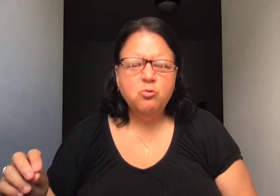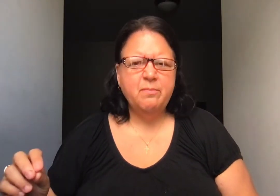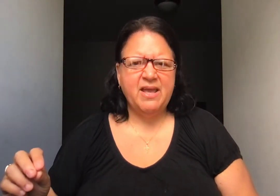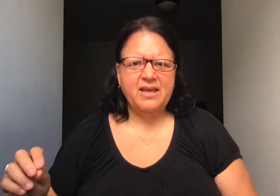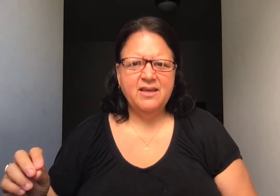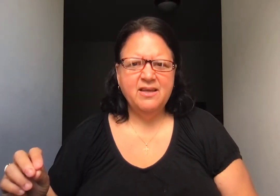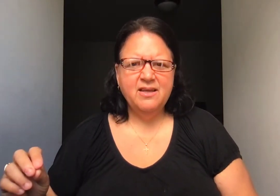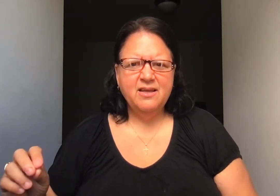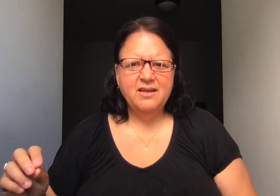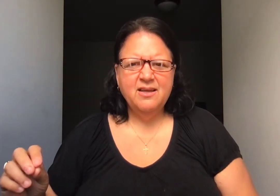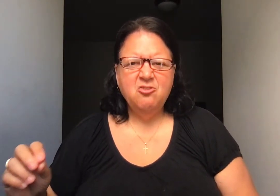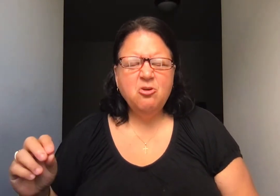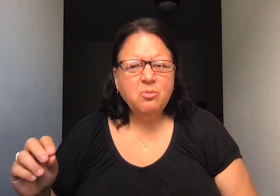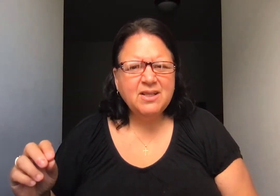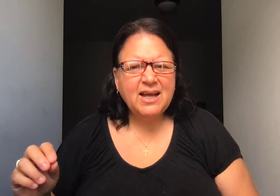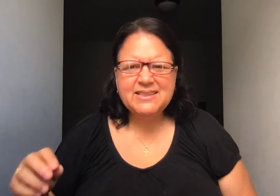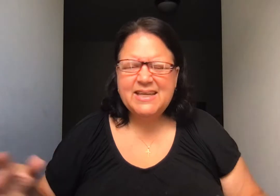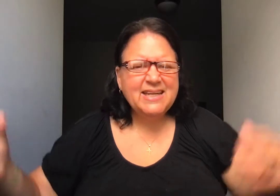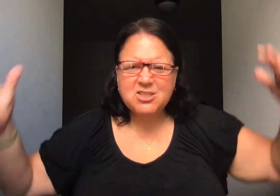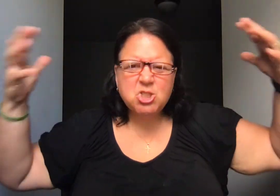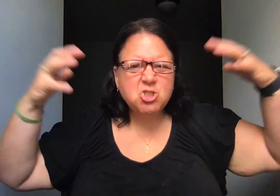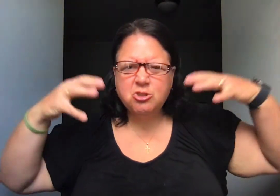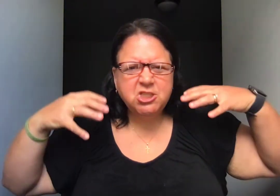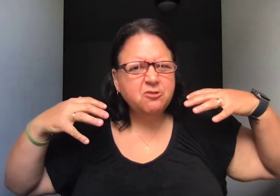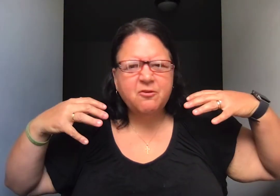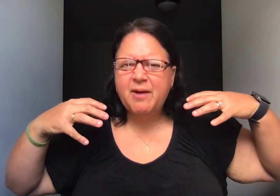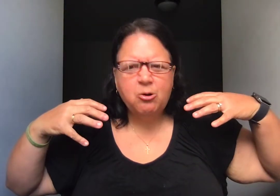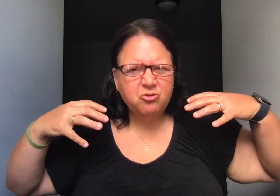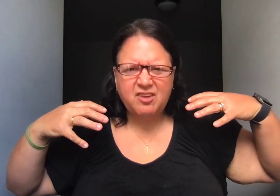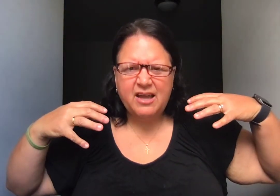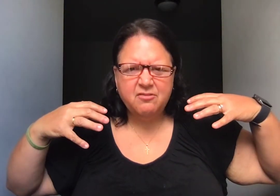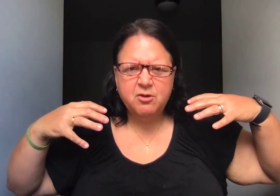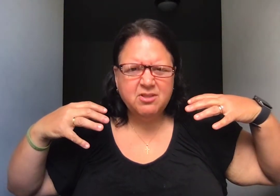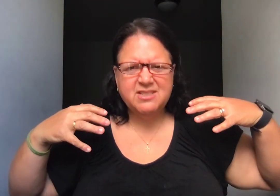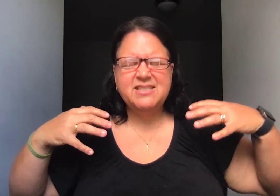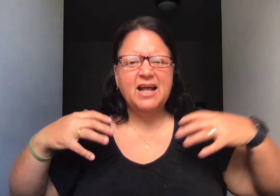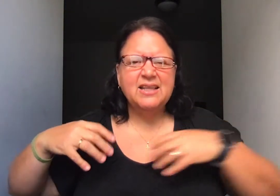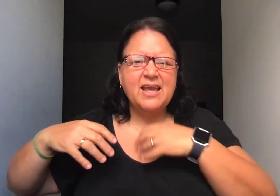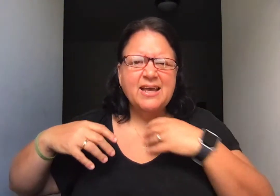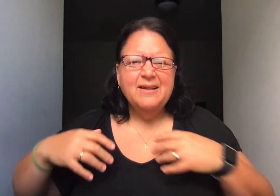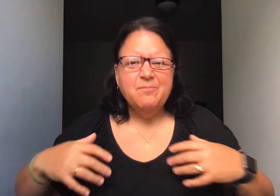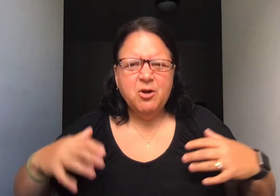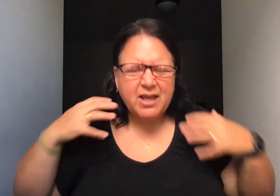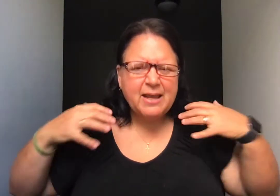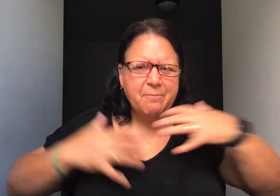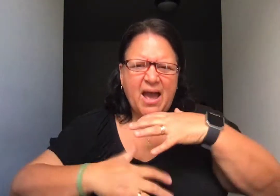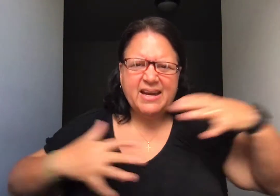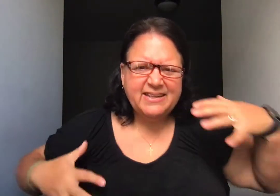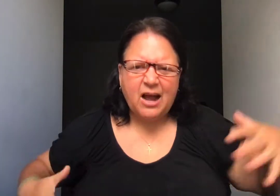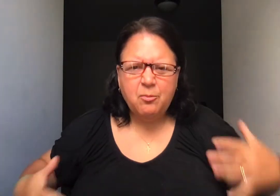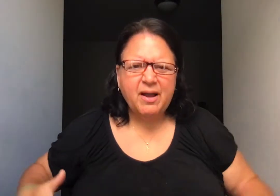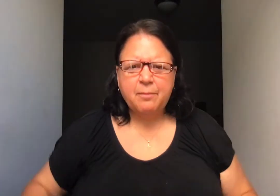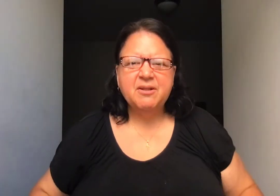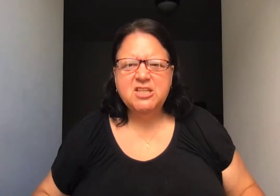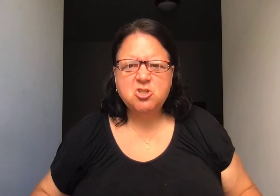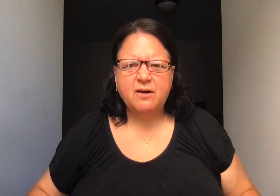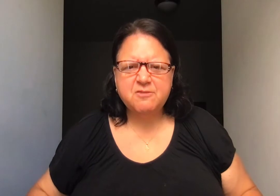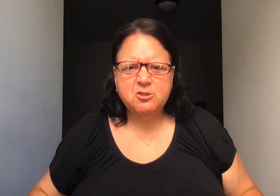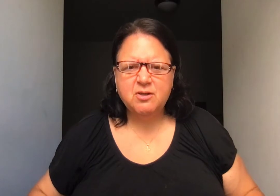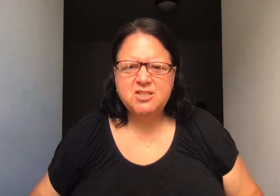me, do you realize that he doesn't search you from outside of you? This is not like you're getting patted down by a police officer and he's